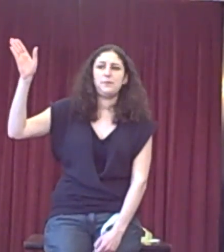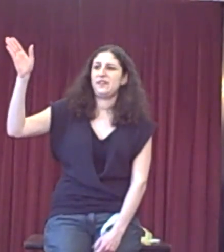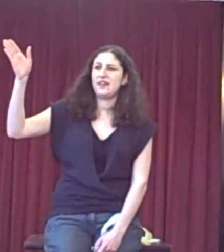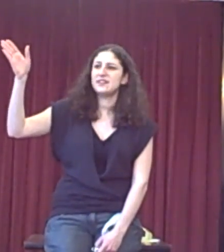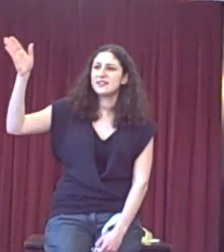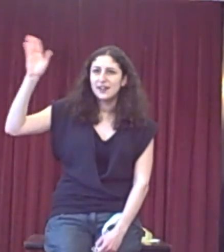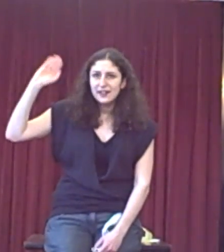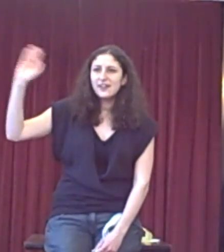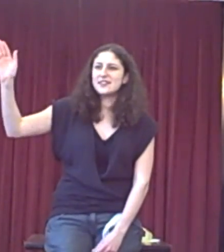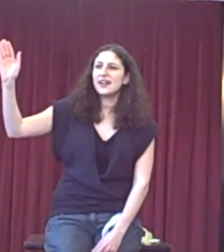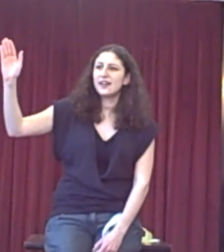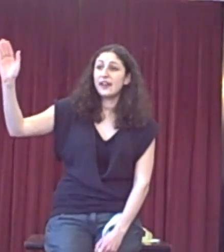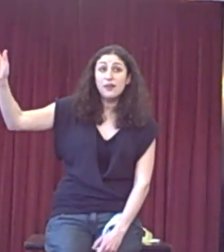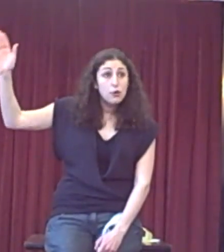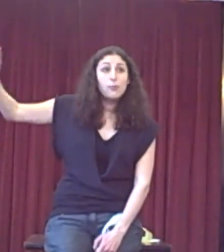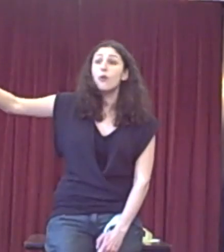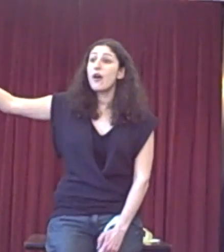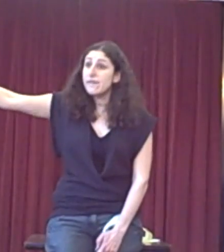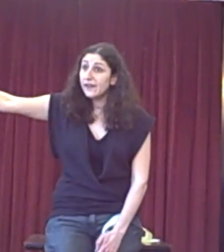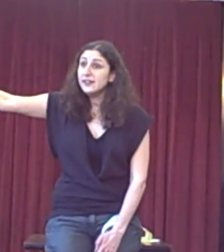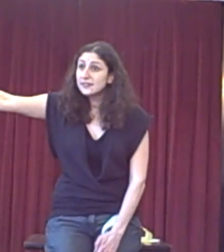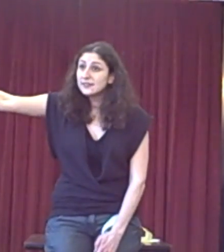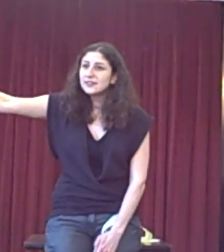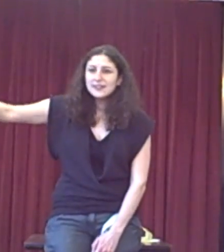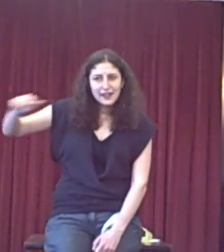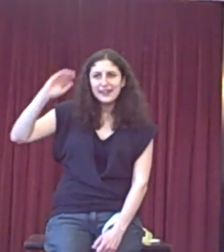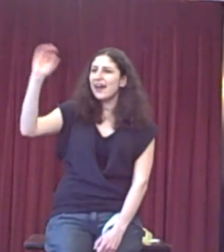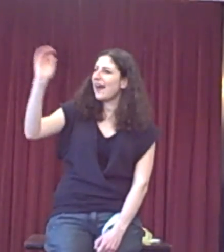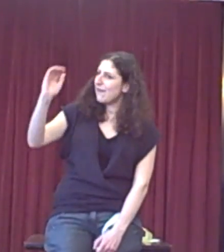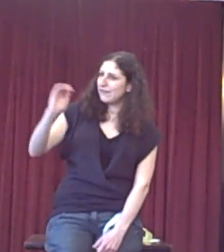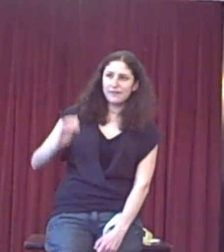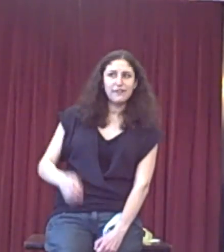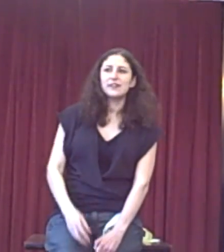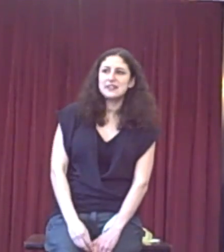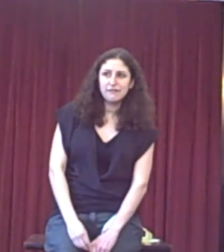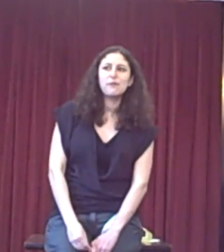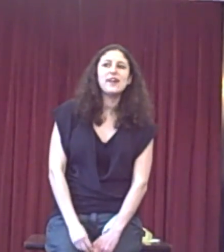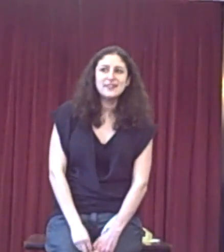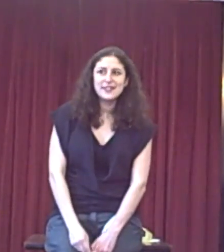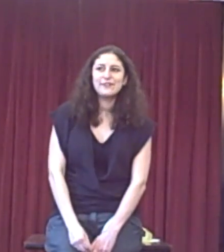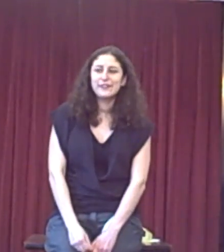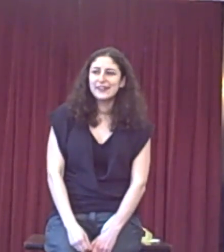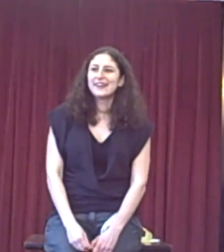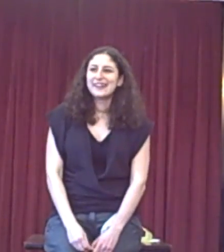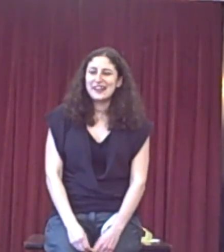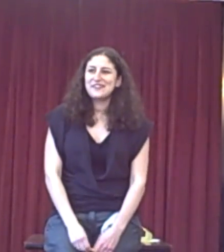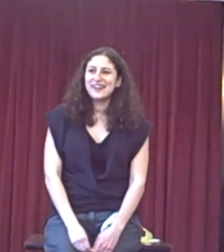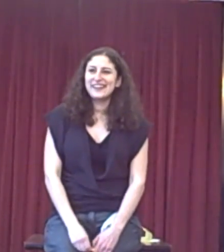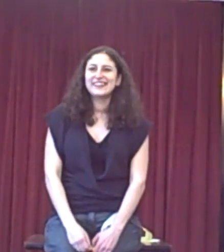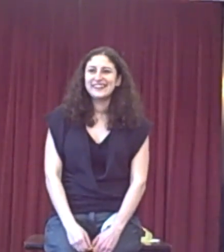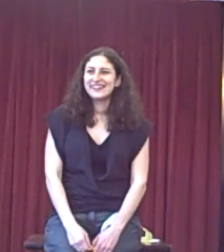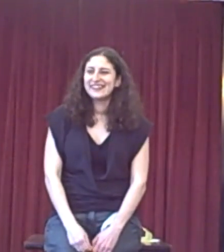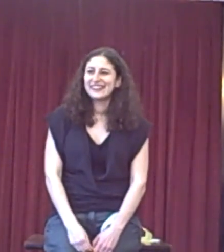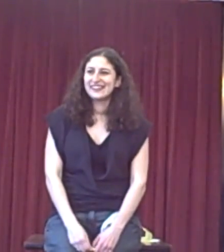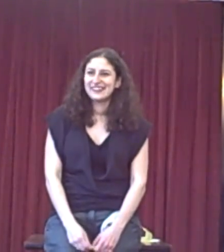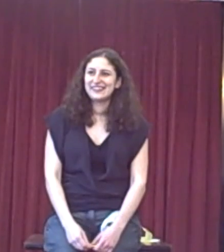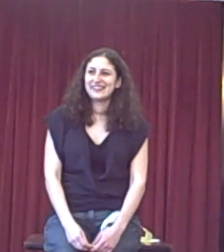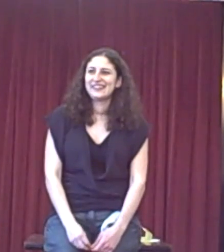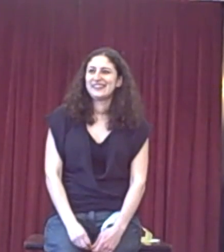problem with this. You know, secondly, moreover, like, yeah, I have different ways of... How would we here go with,